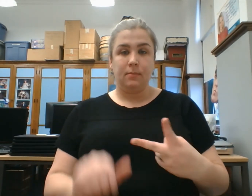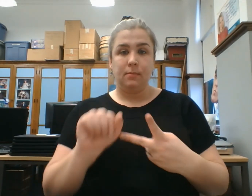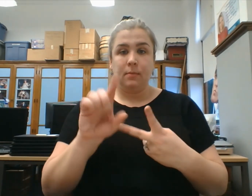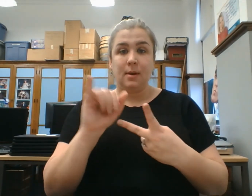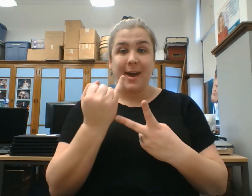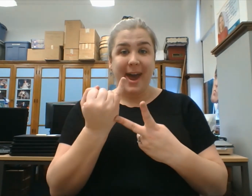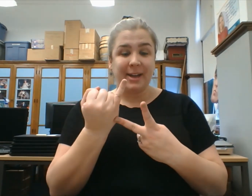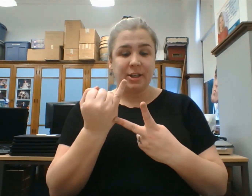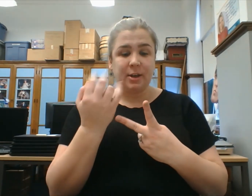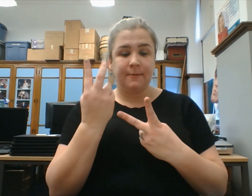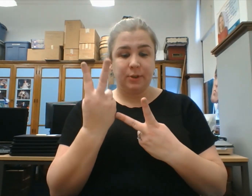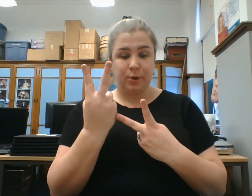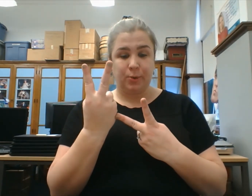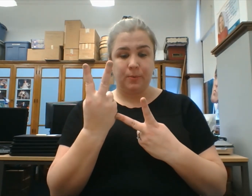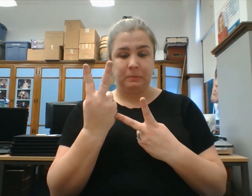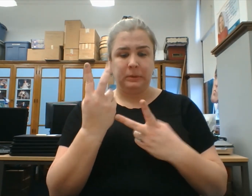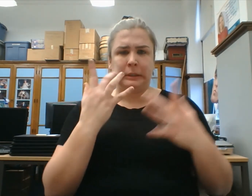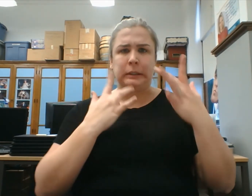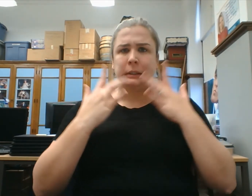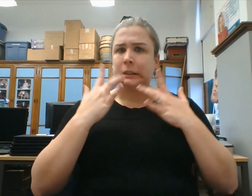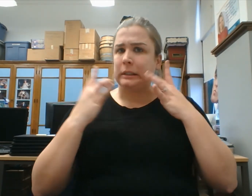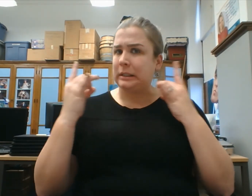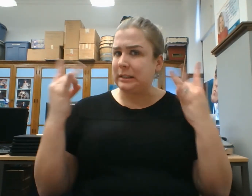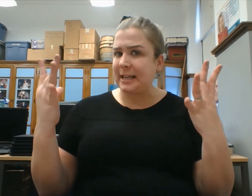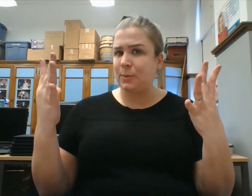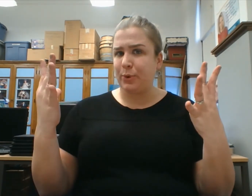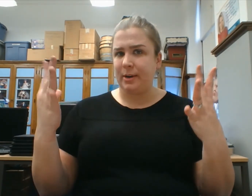Adjective 1. Desperate.